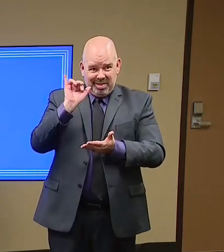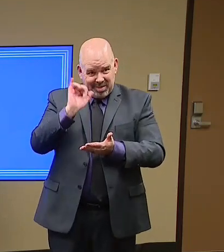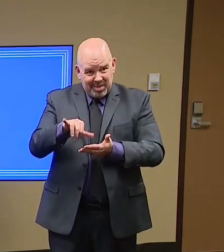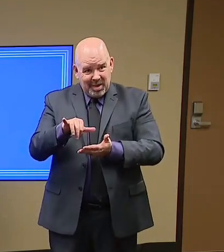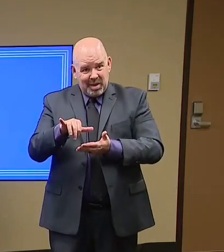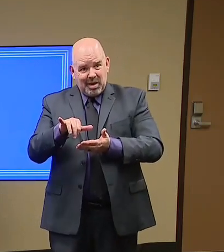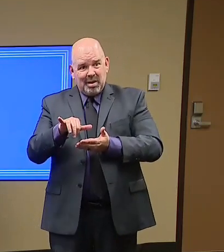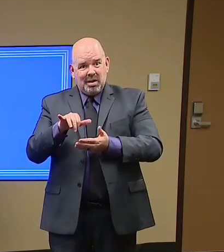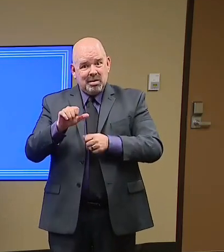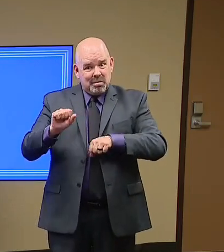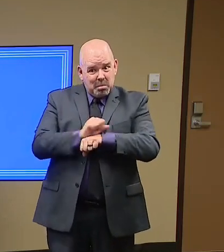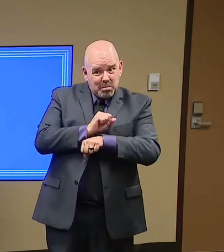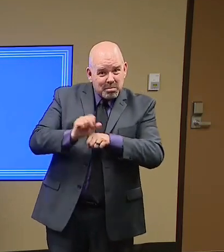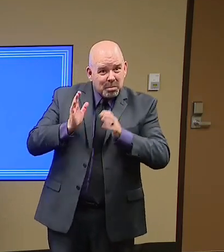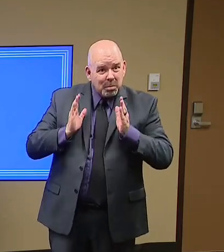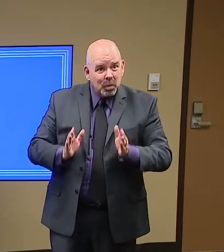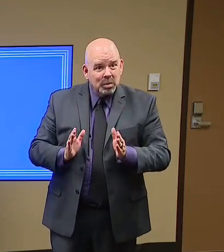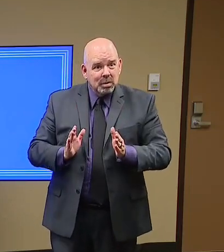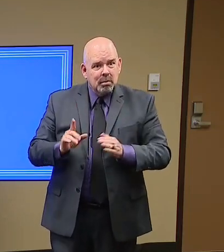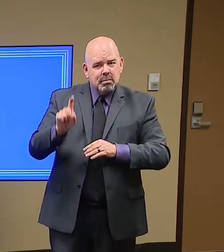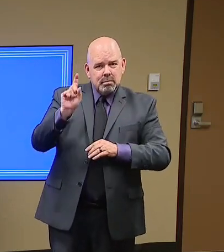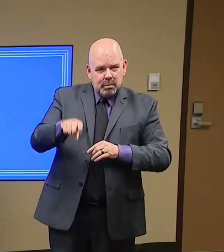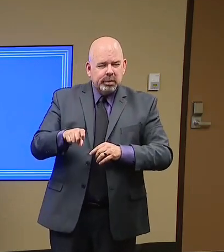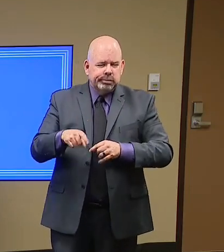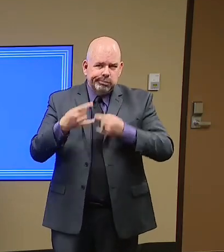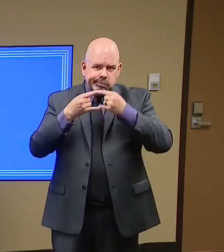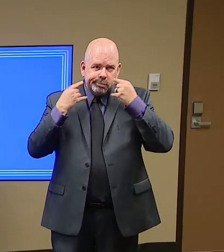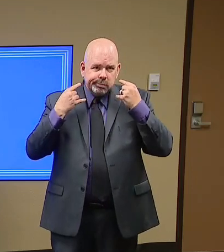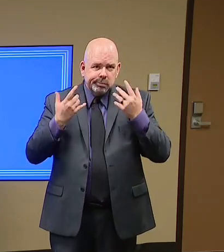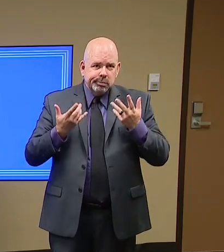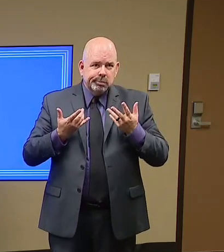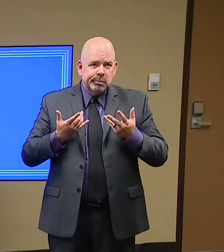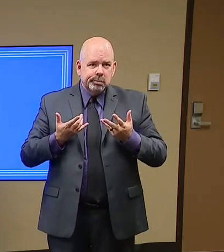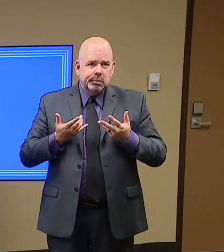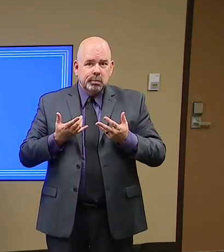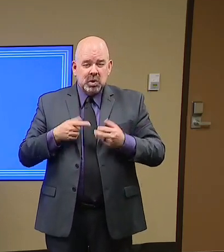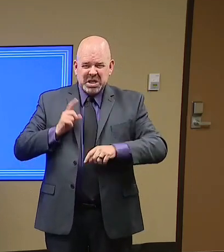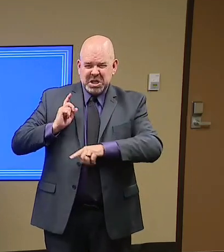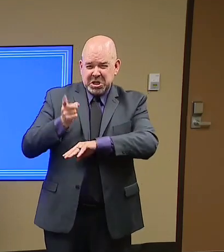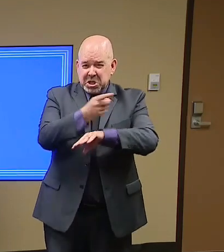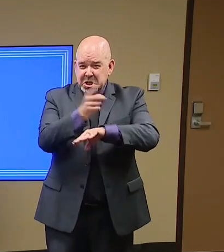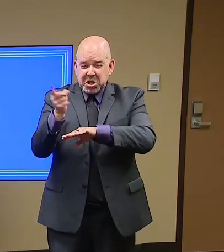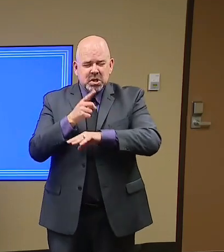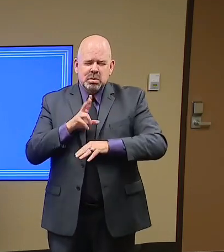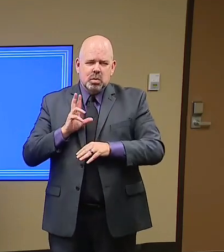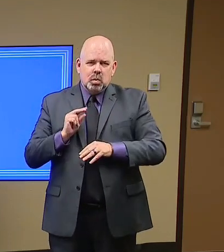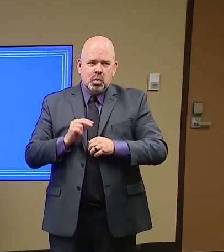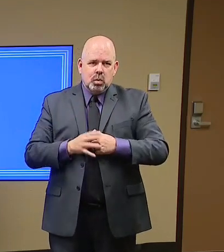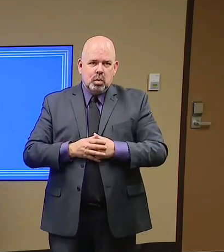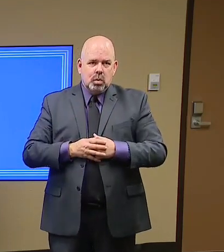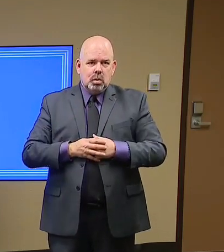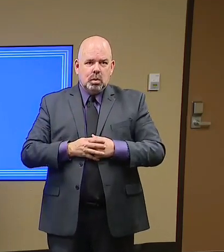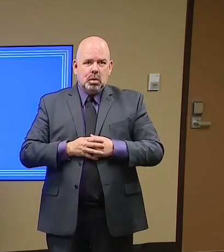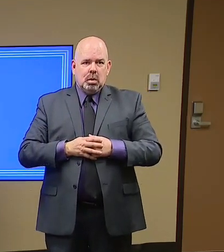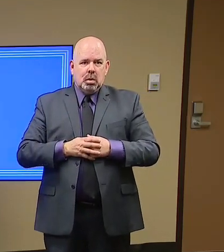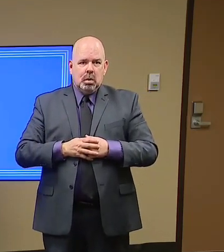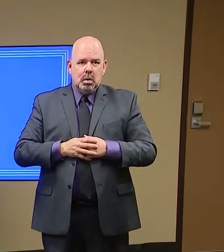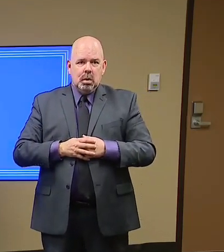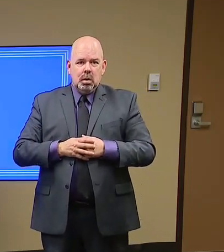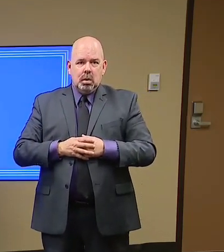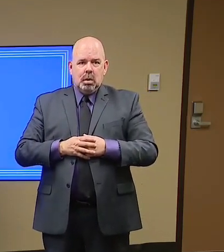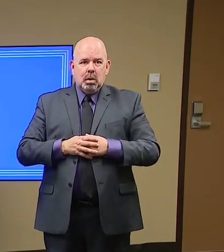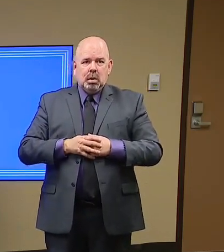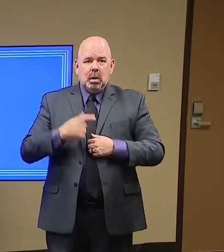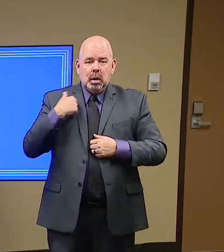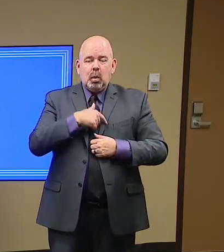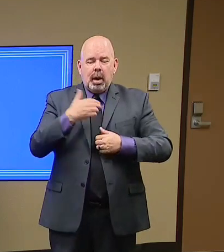mask police to go talk to our businesses. It'll likely be some code enforcement people. And when they see